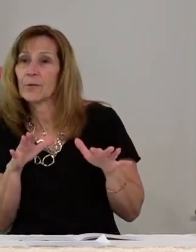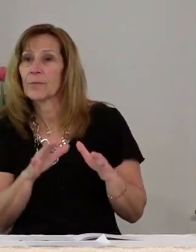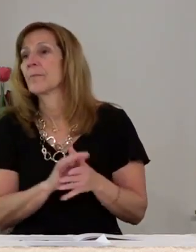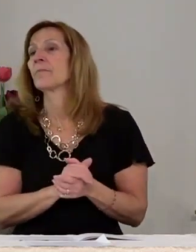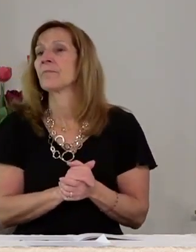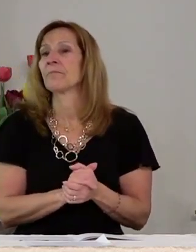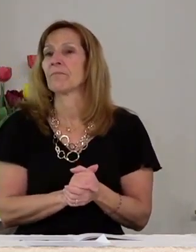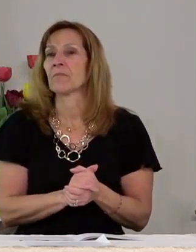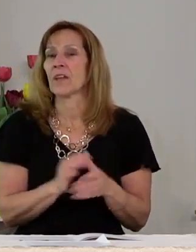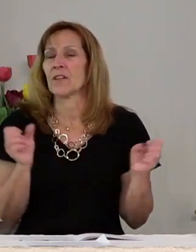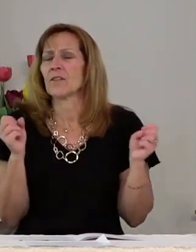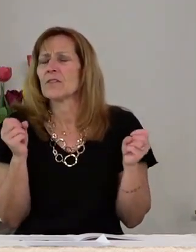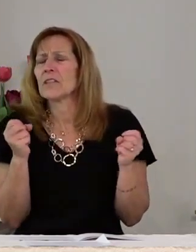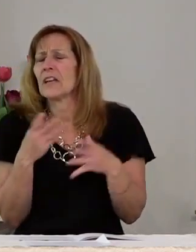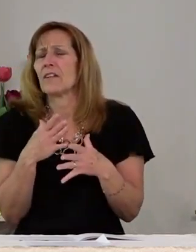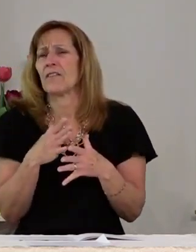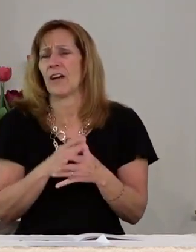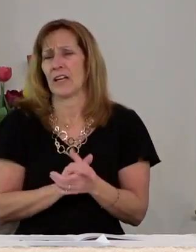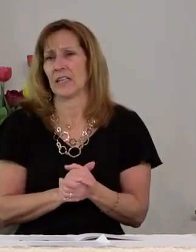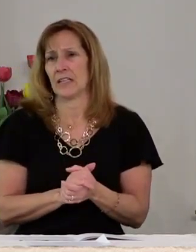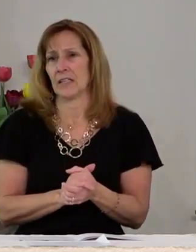They're terrified. They're